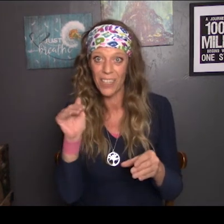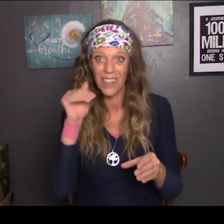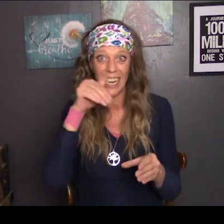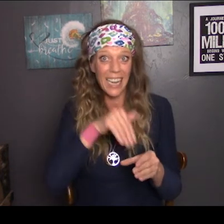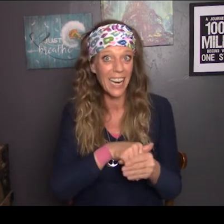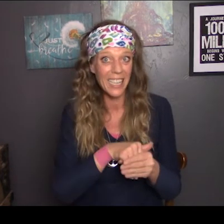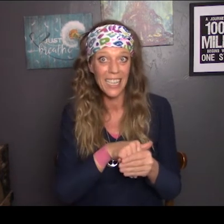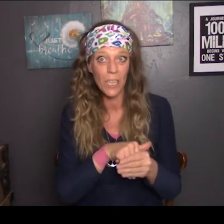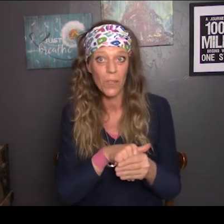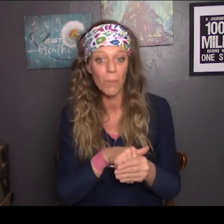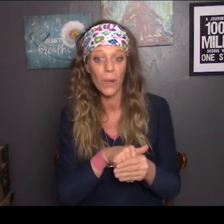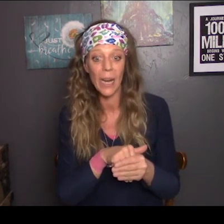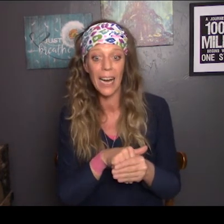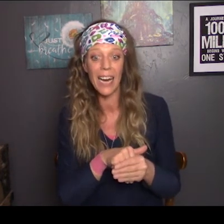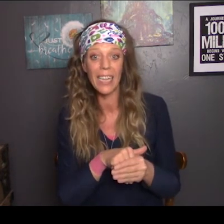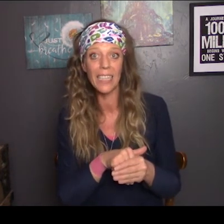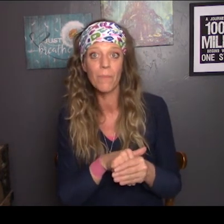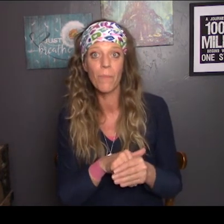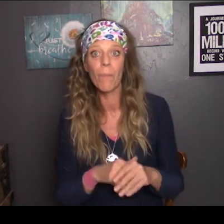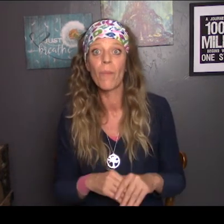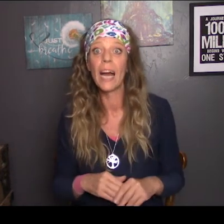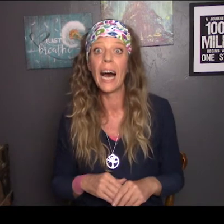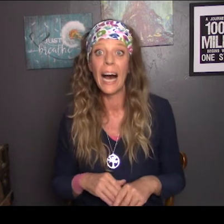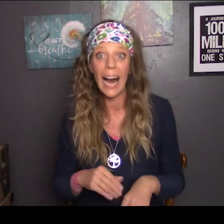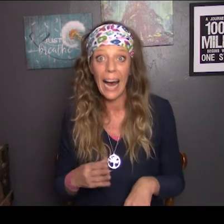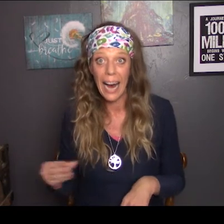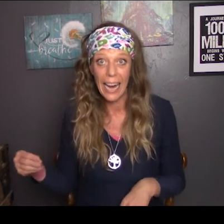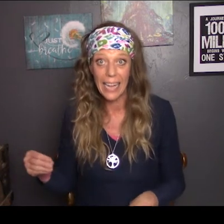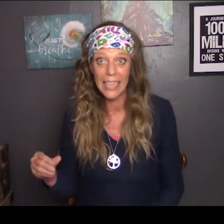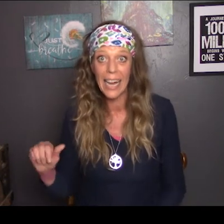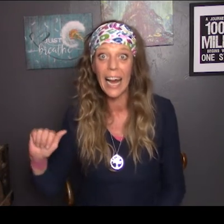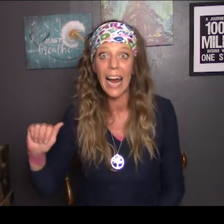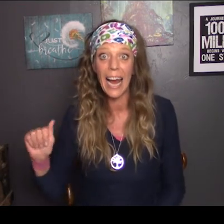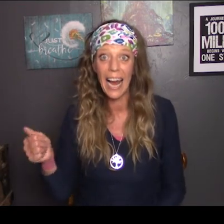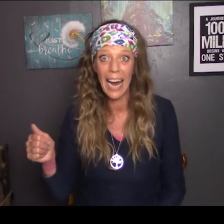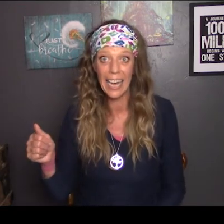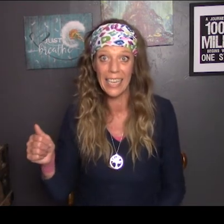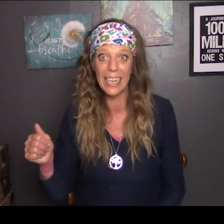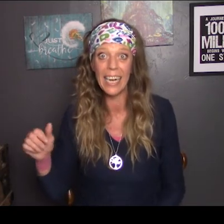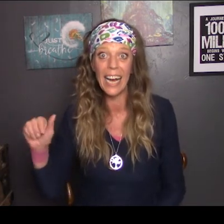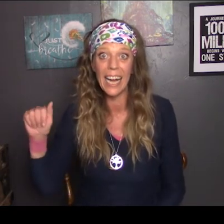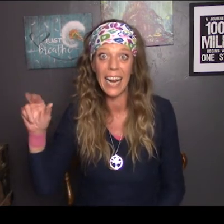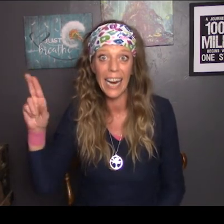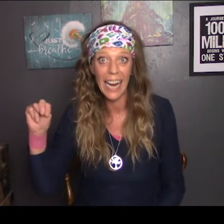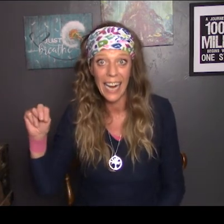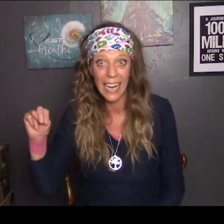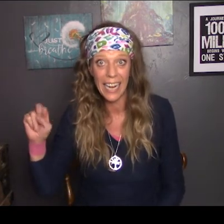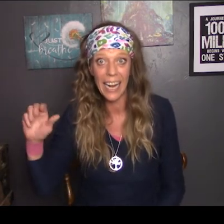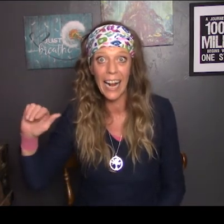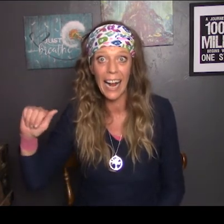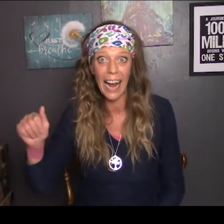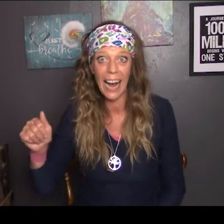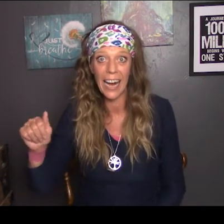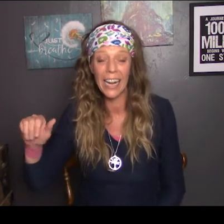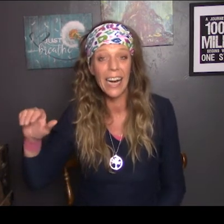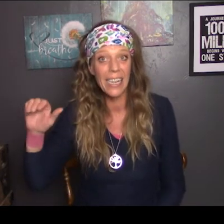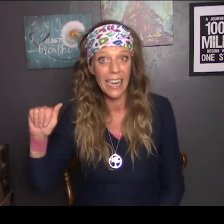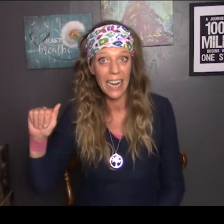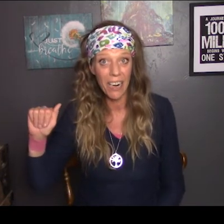your lead hand in your support hand. An, an, an, an, an. Take your